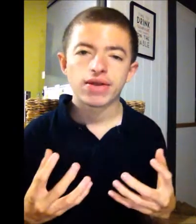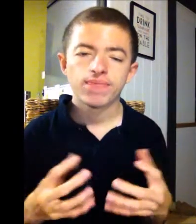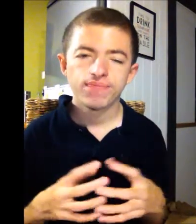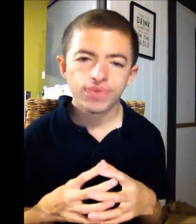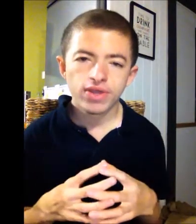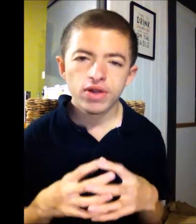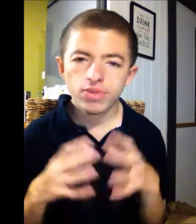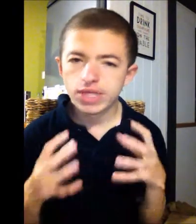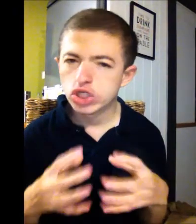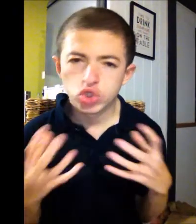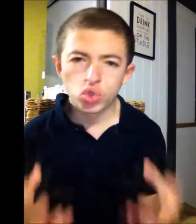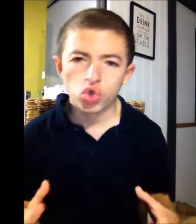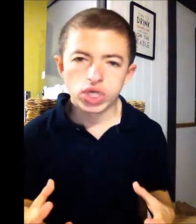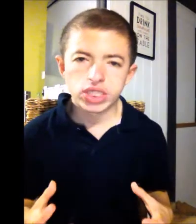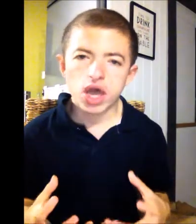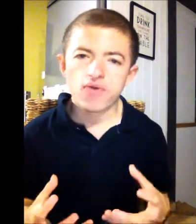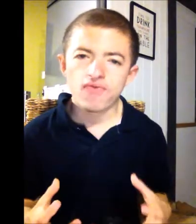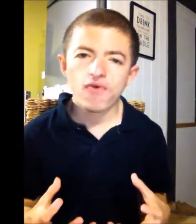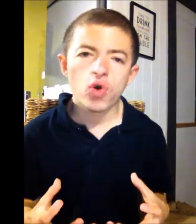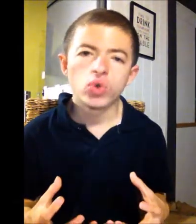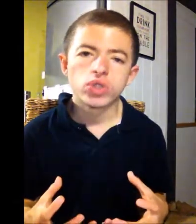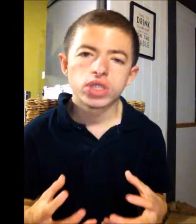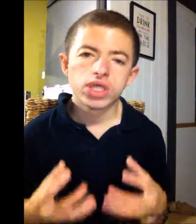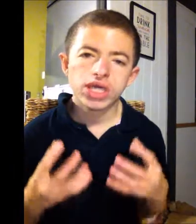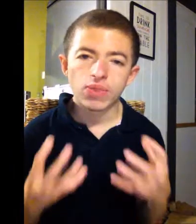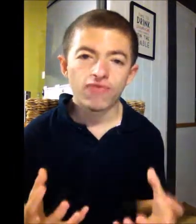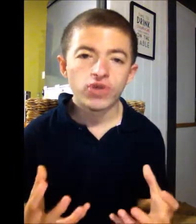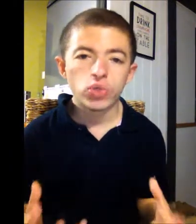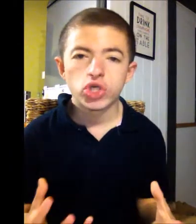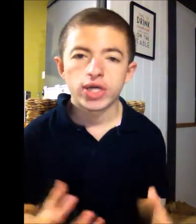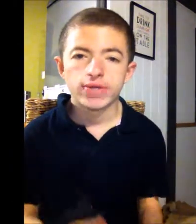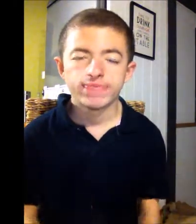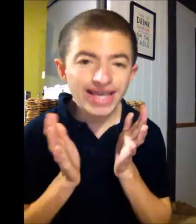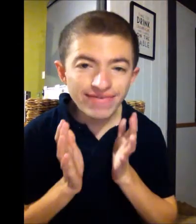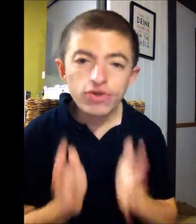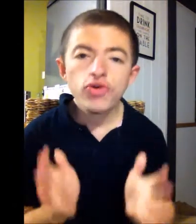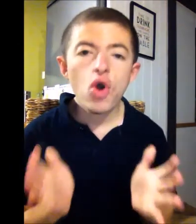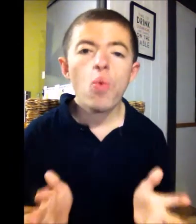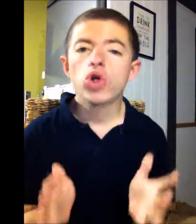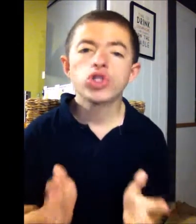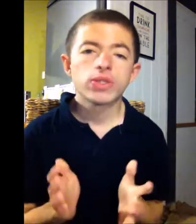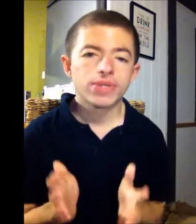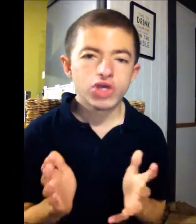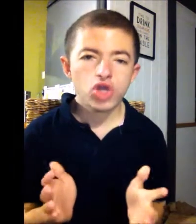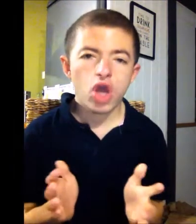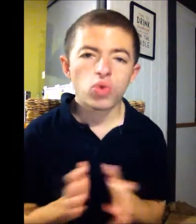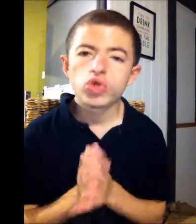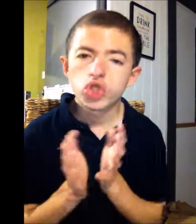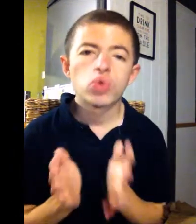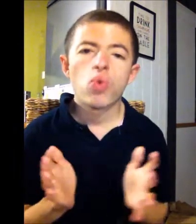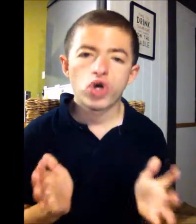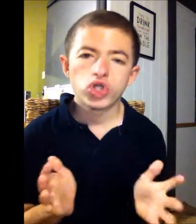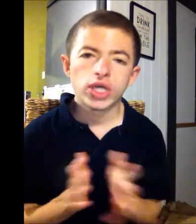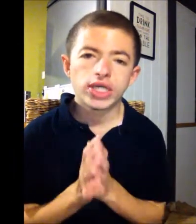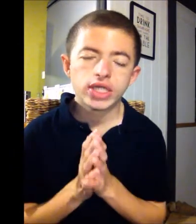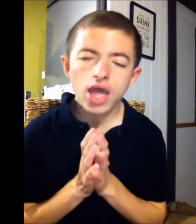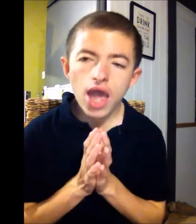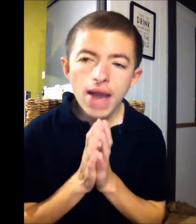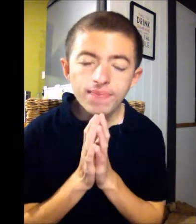these stories unfold in the future. If you're not watching this show, do watch it. Um,